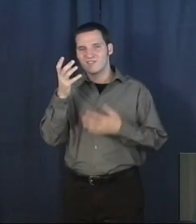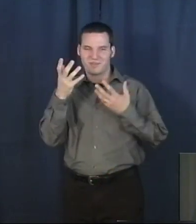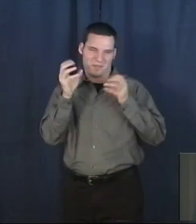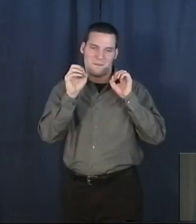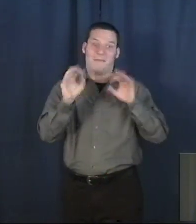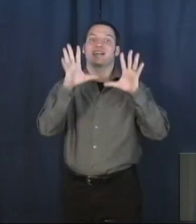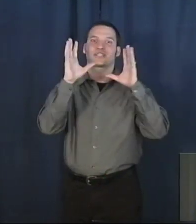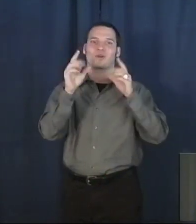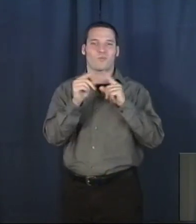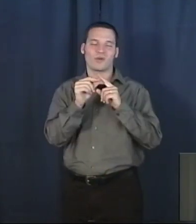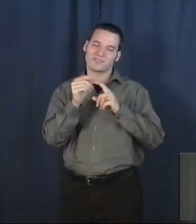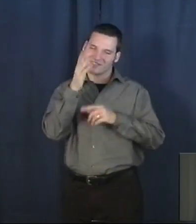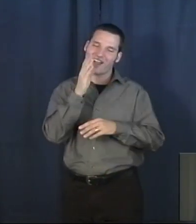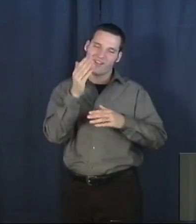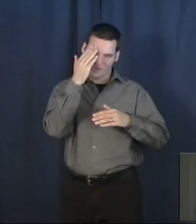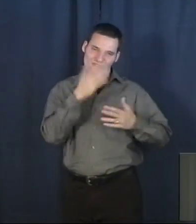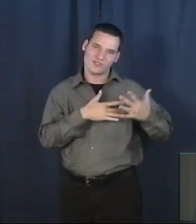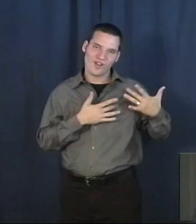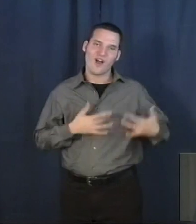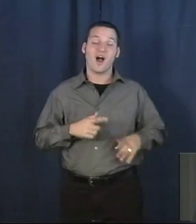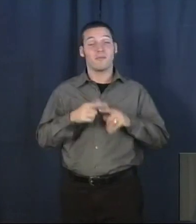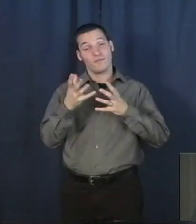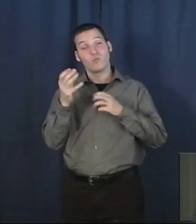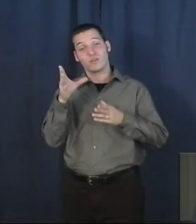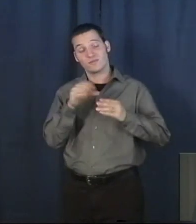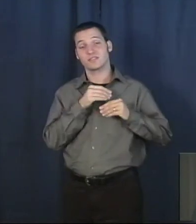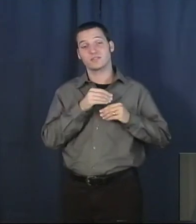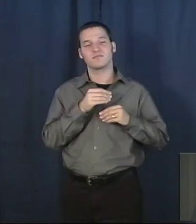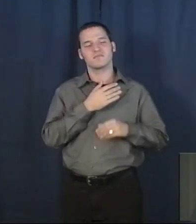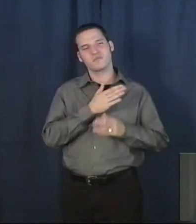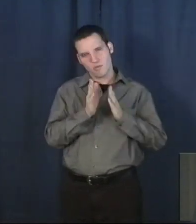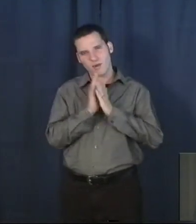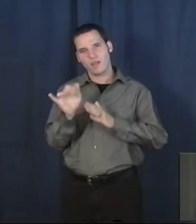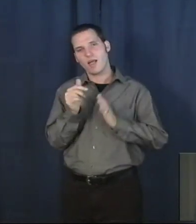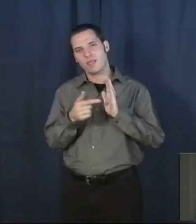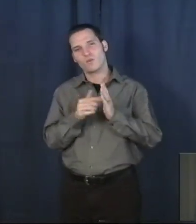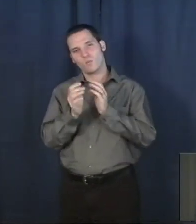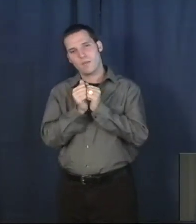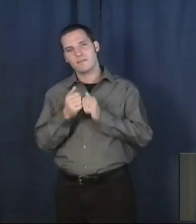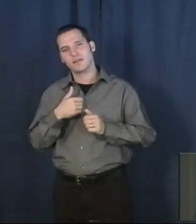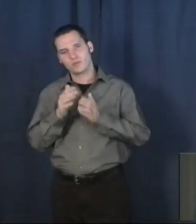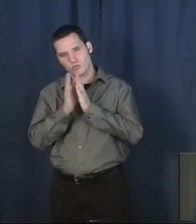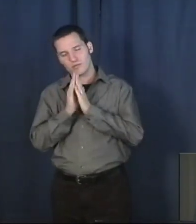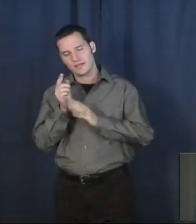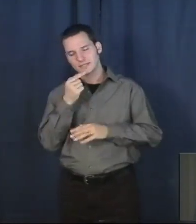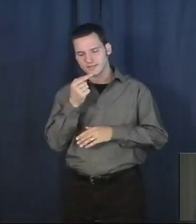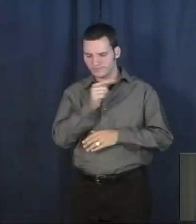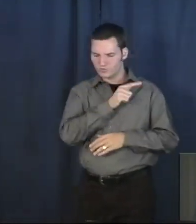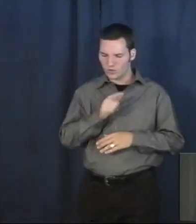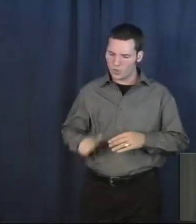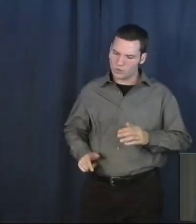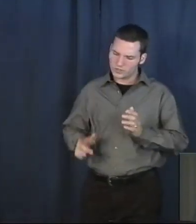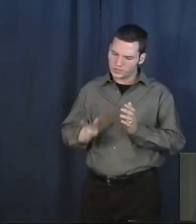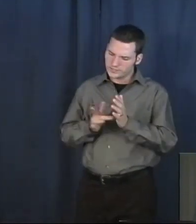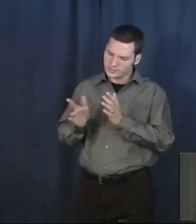in your heart. But if you'd like to receive Christ, why don't you pray something like this along with me? Just pray and say, Dear Lord Jesus, I know that I'm a sinner.